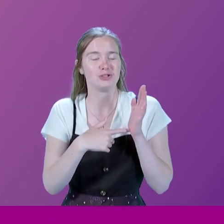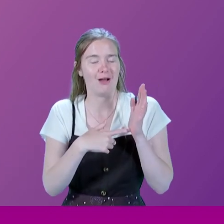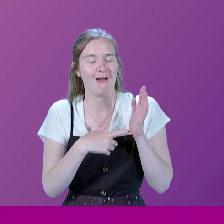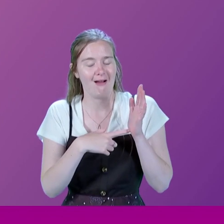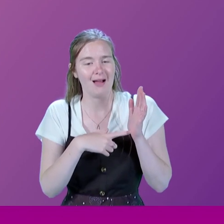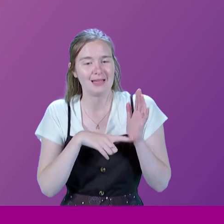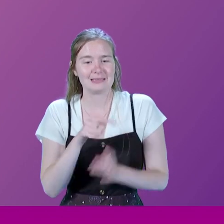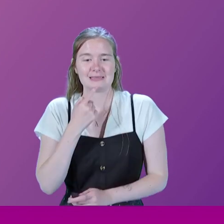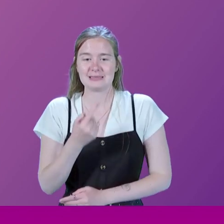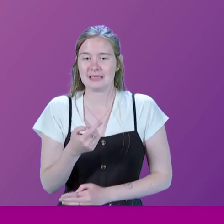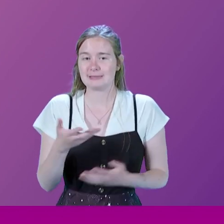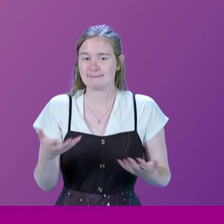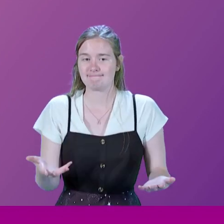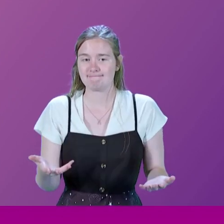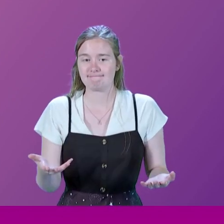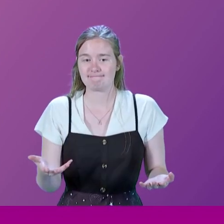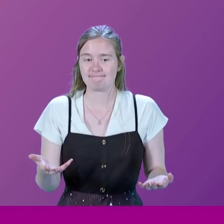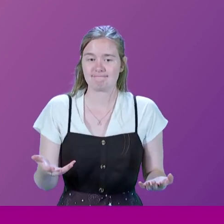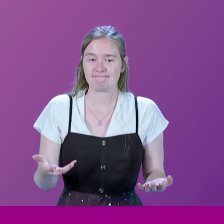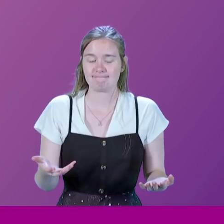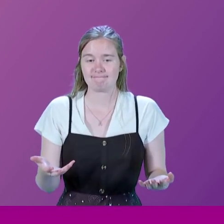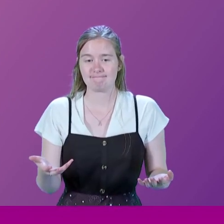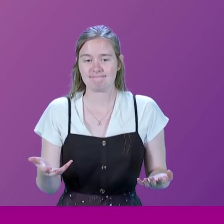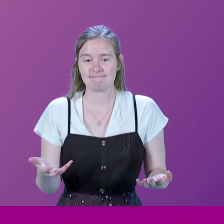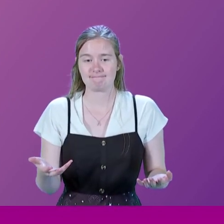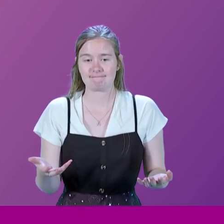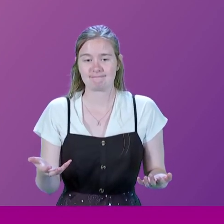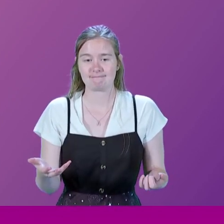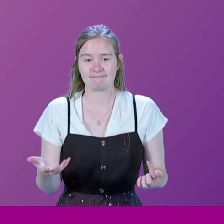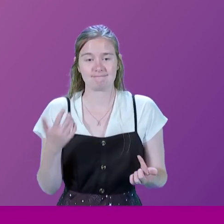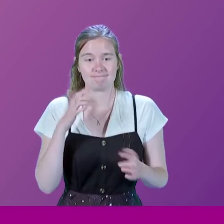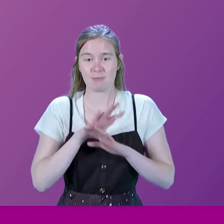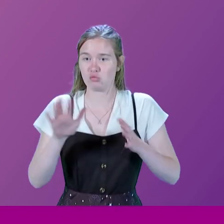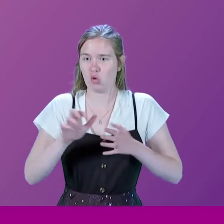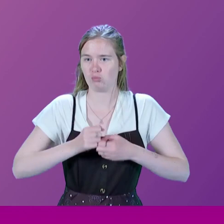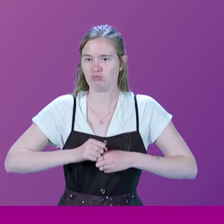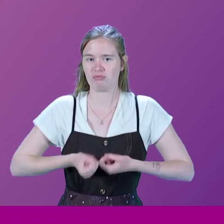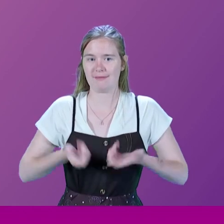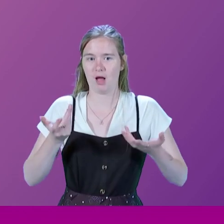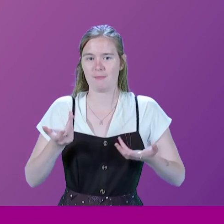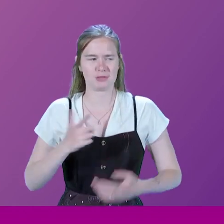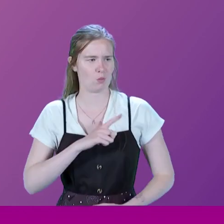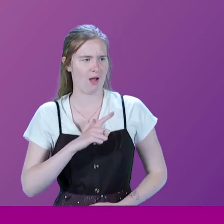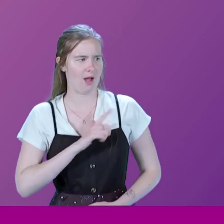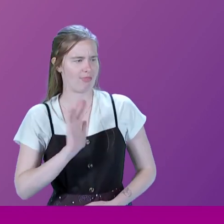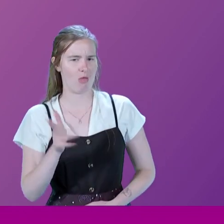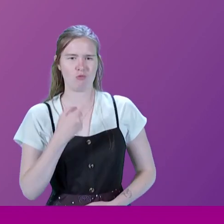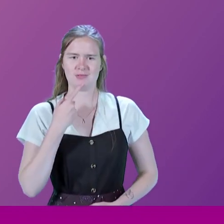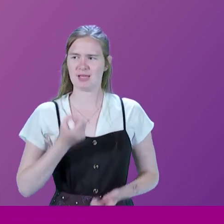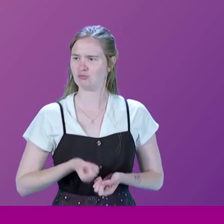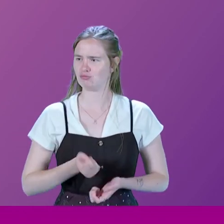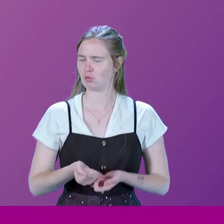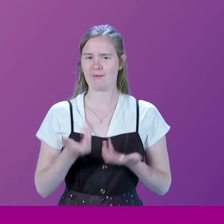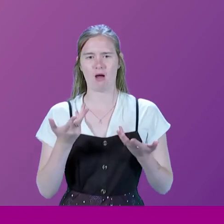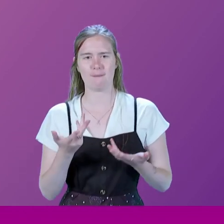And I said, don't quit. And she said, but why? You know, everyone else has told me to quit.